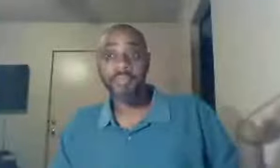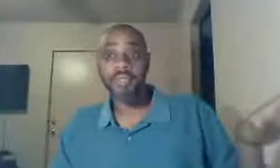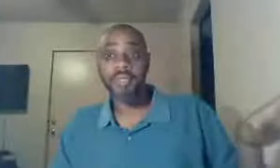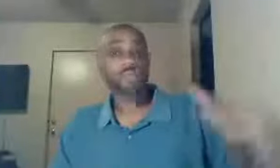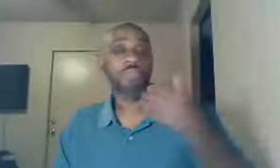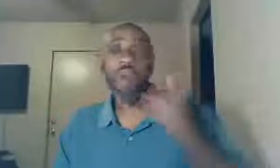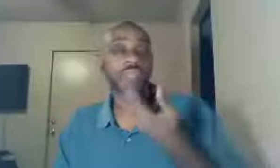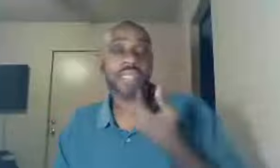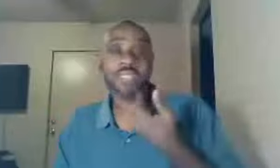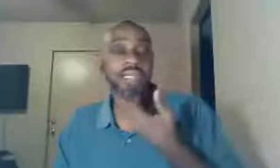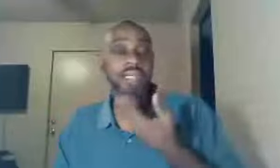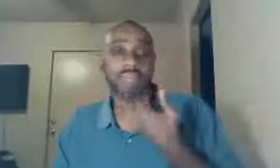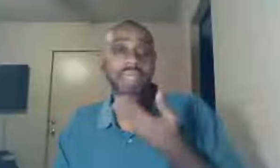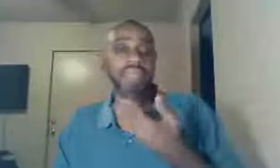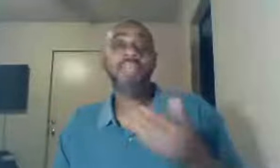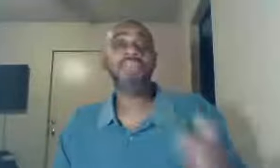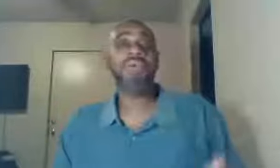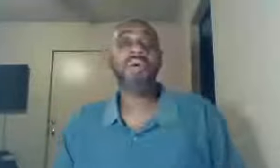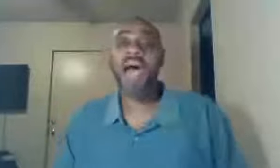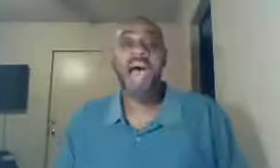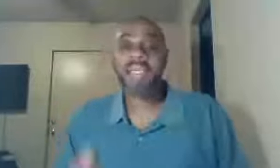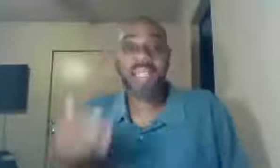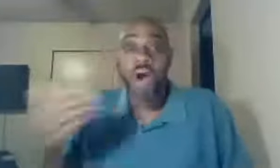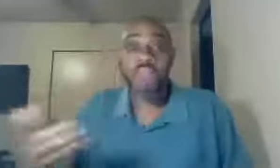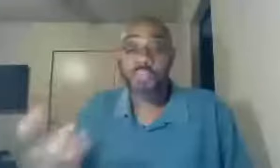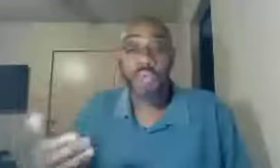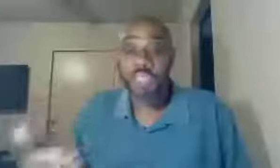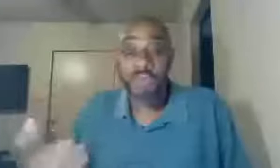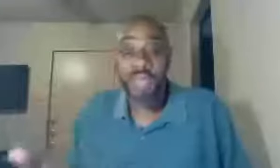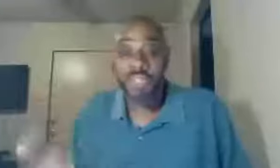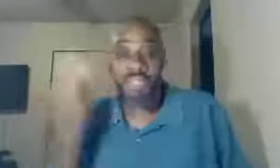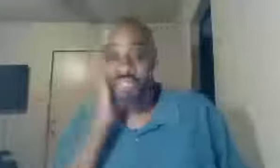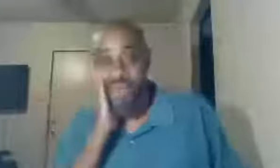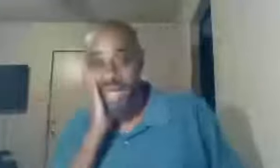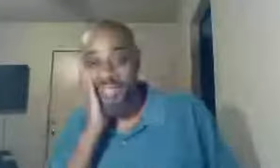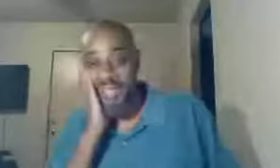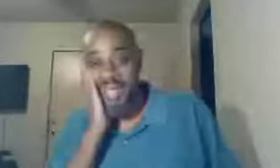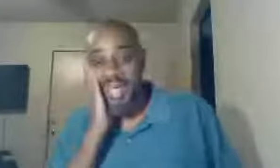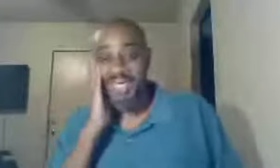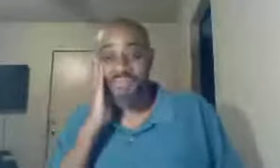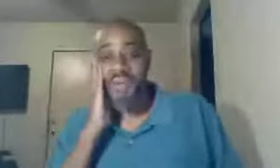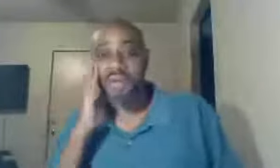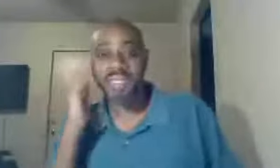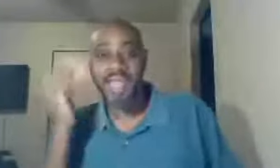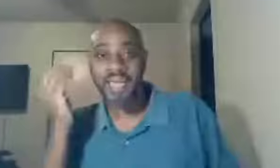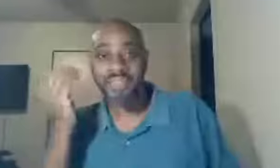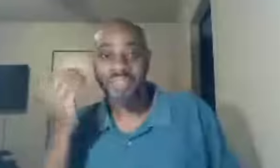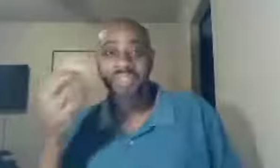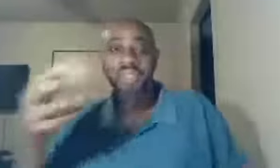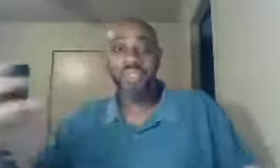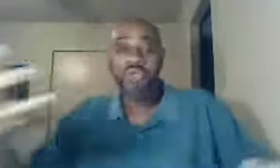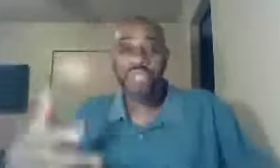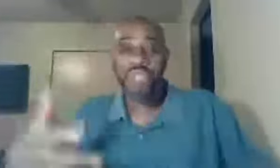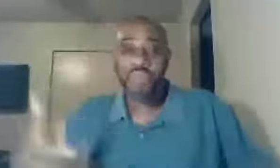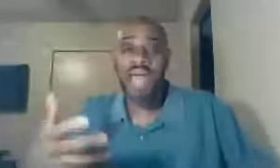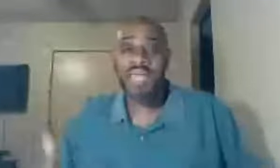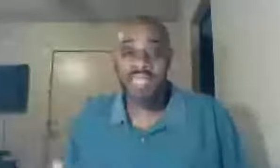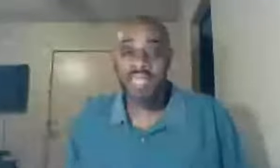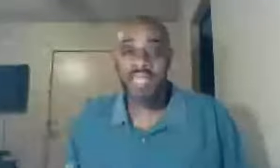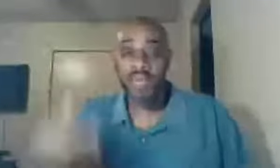so Paul says, look man, I did all this preaching, about Jesus Christ, and in the final analysis, you took what I did, and